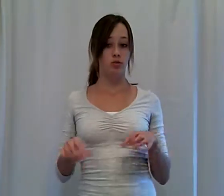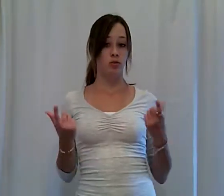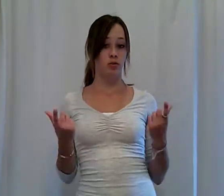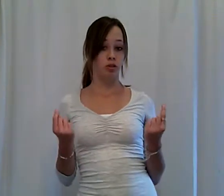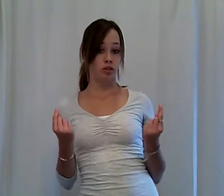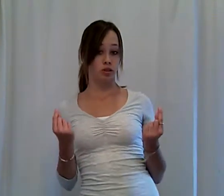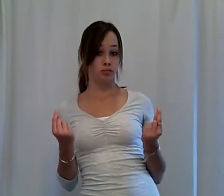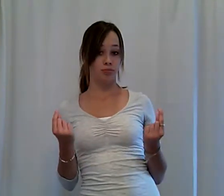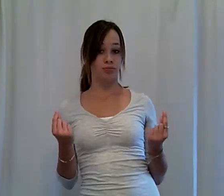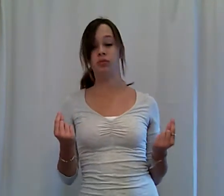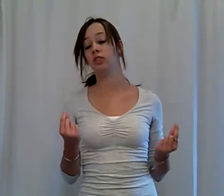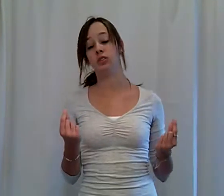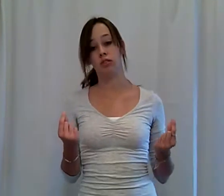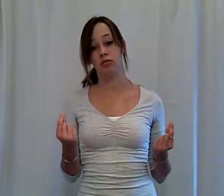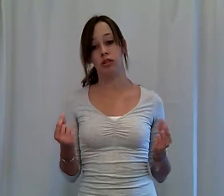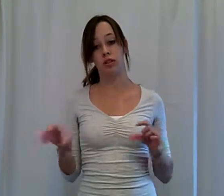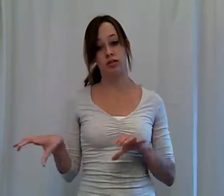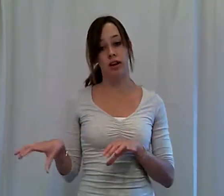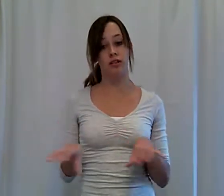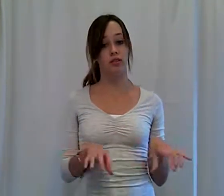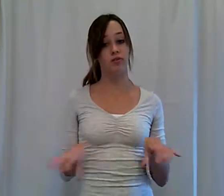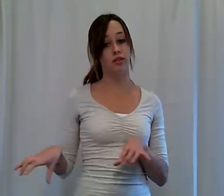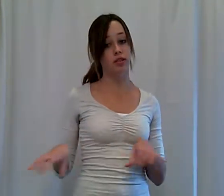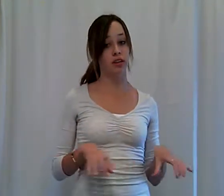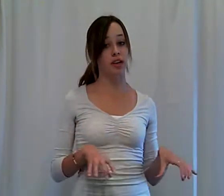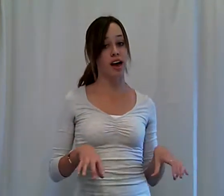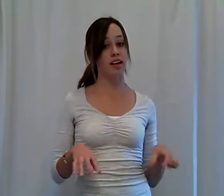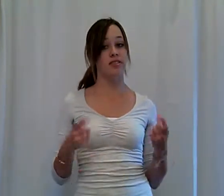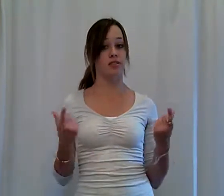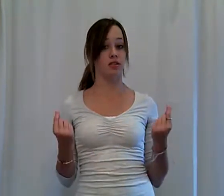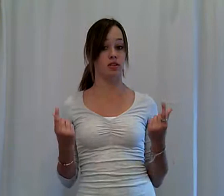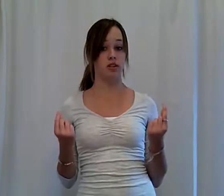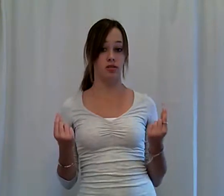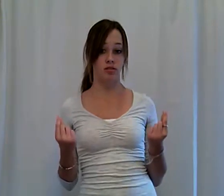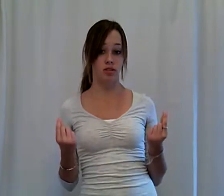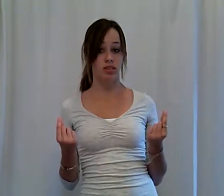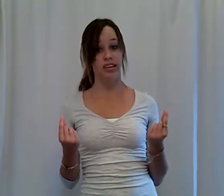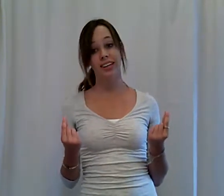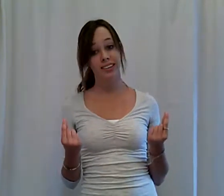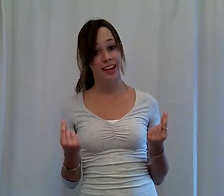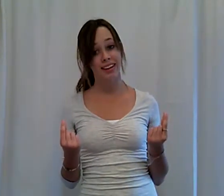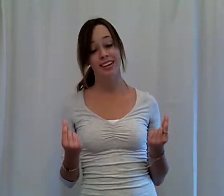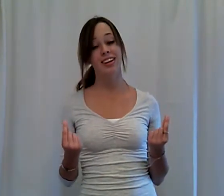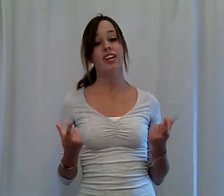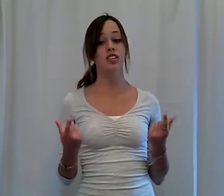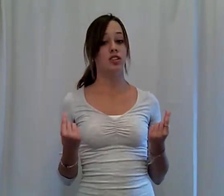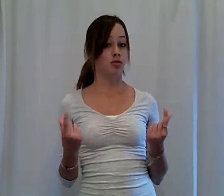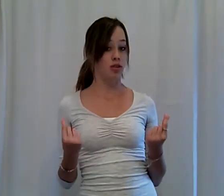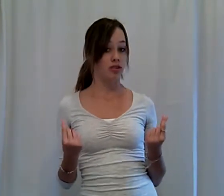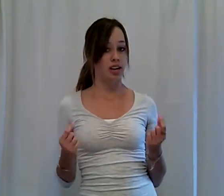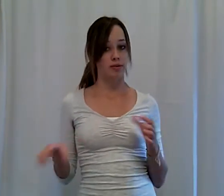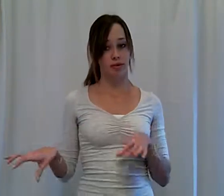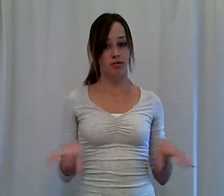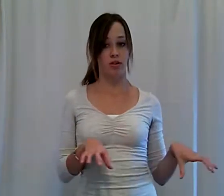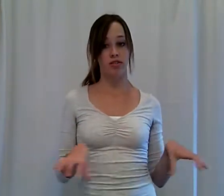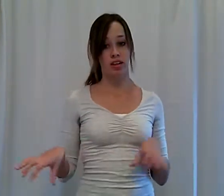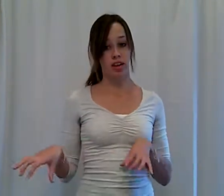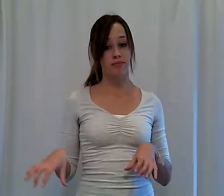or do. You can do either one of those. I learned it first like that and then the second like that. Do it all the time. do it all the time.